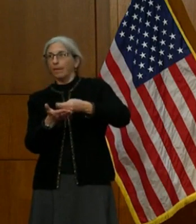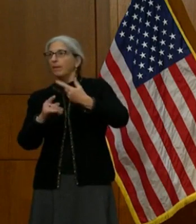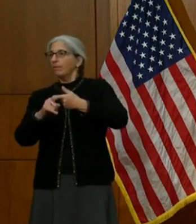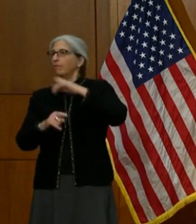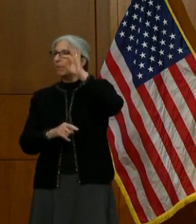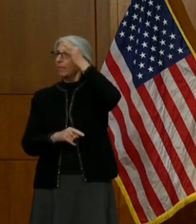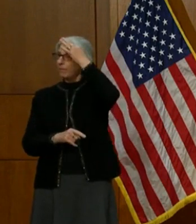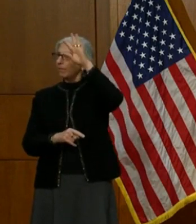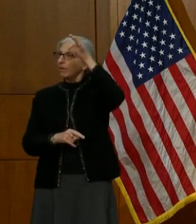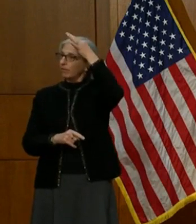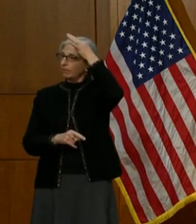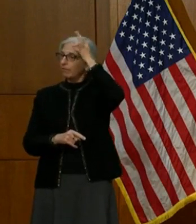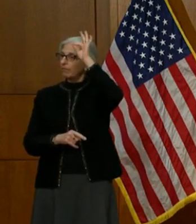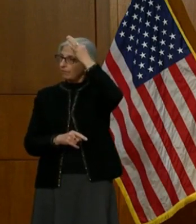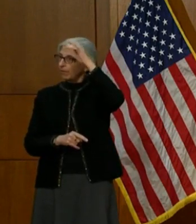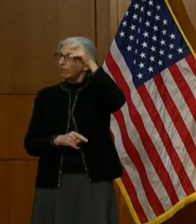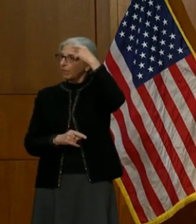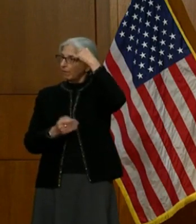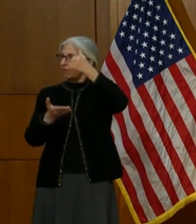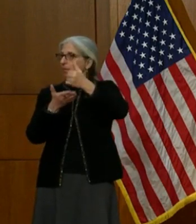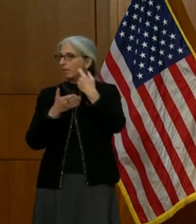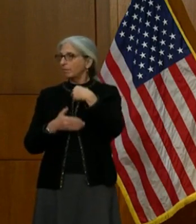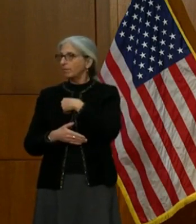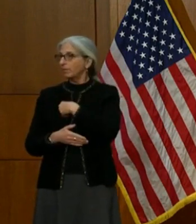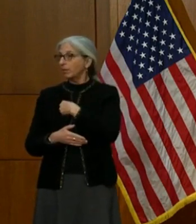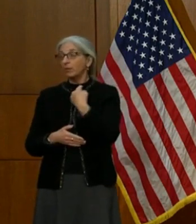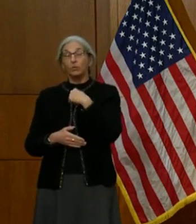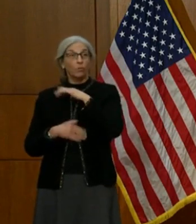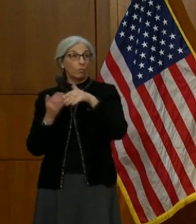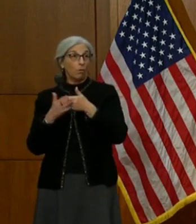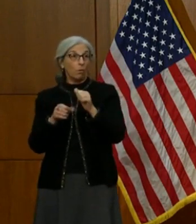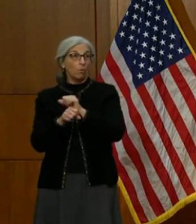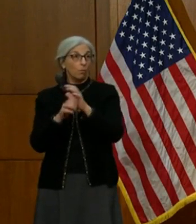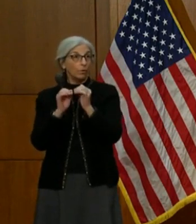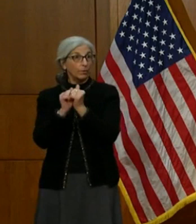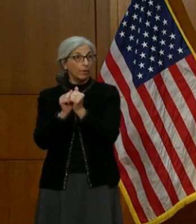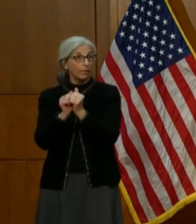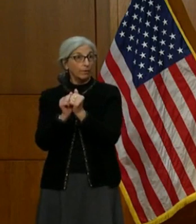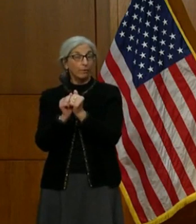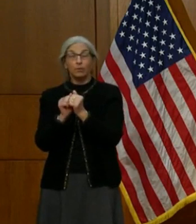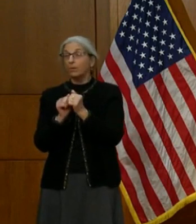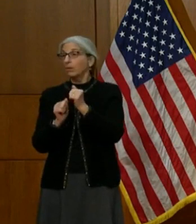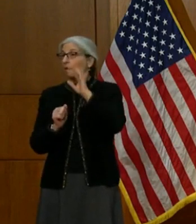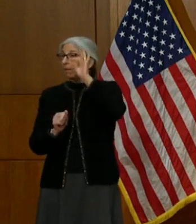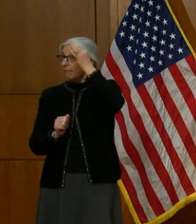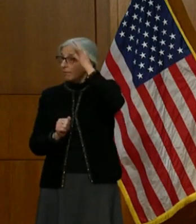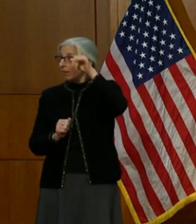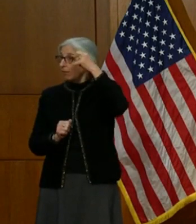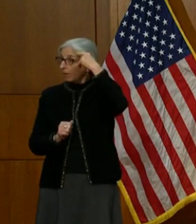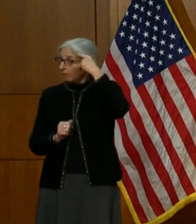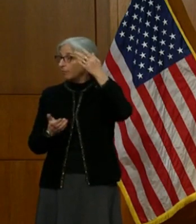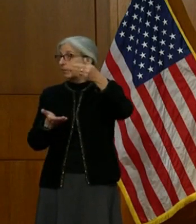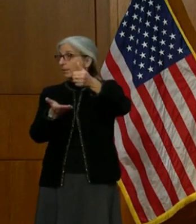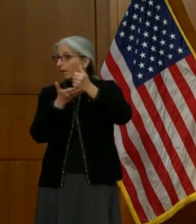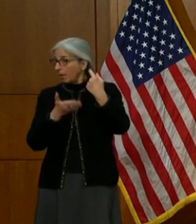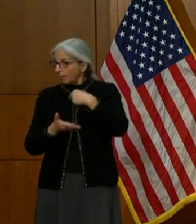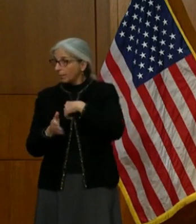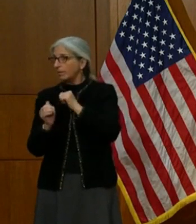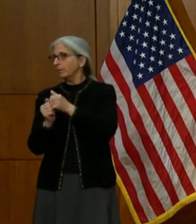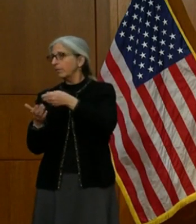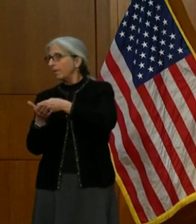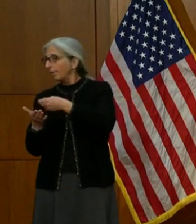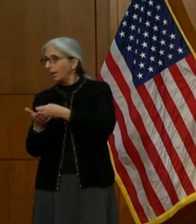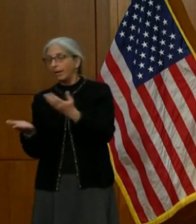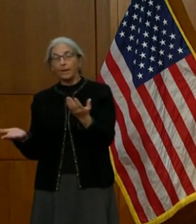you know, we're all in this together. We're getting good assistance from Washington, from our congressional delegation. So as